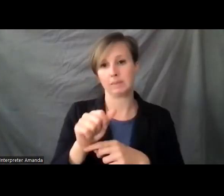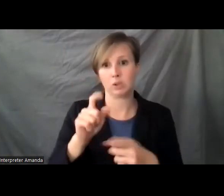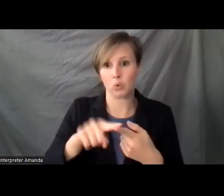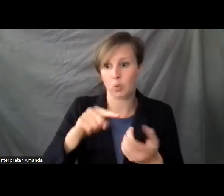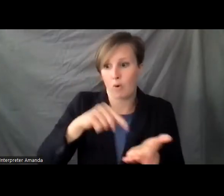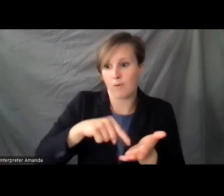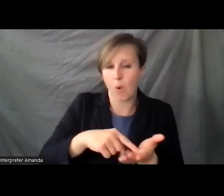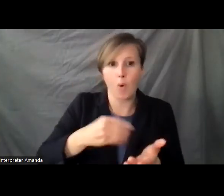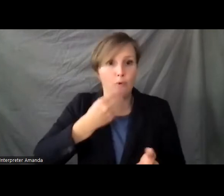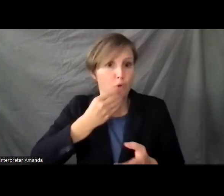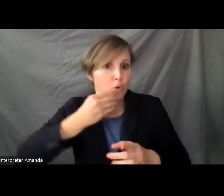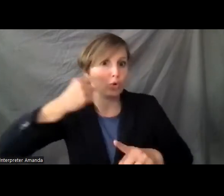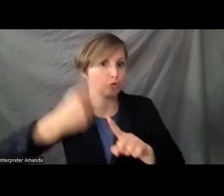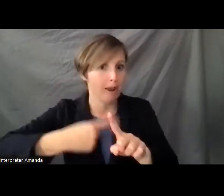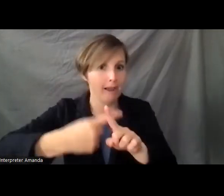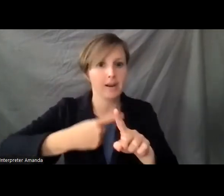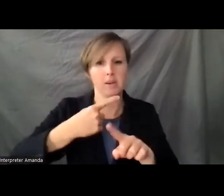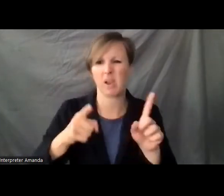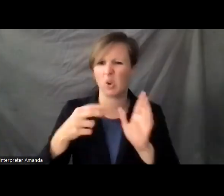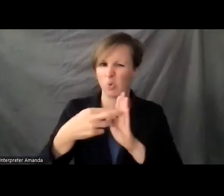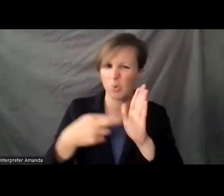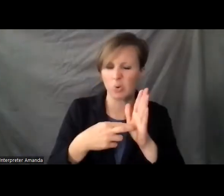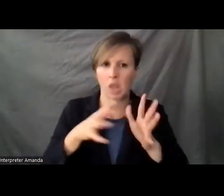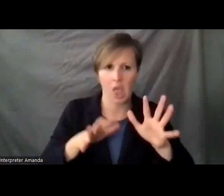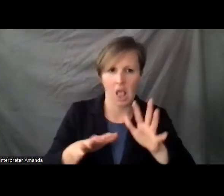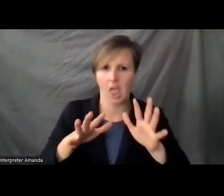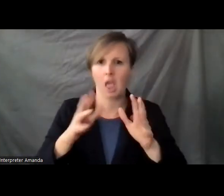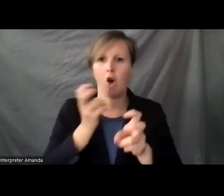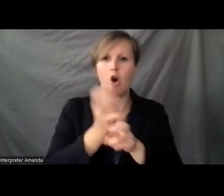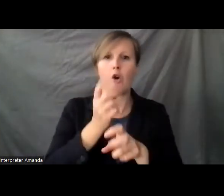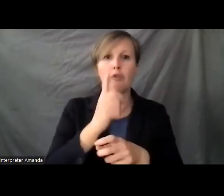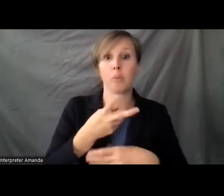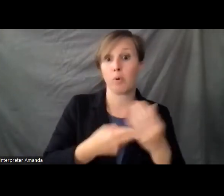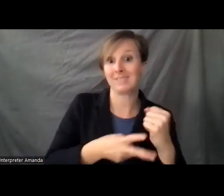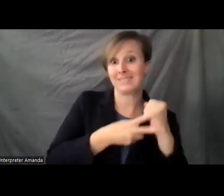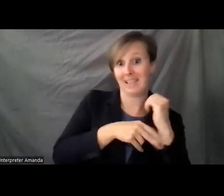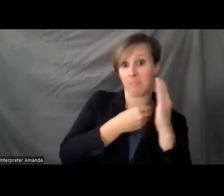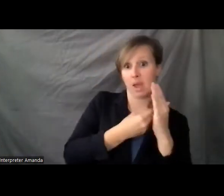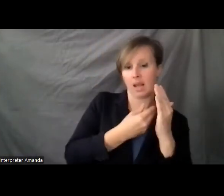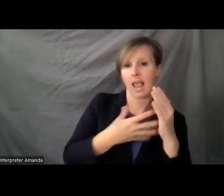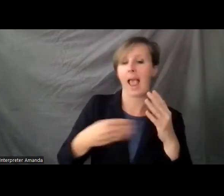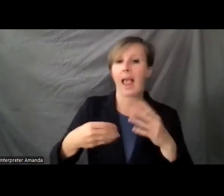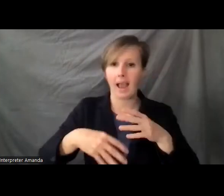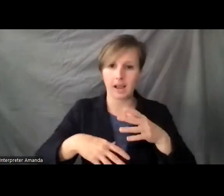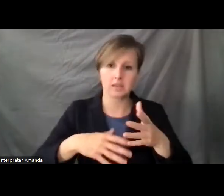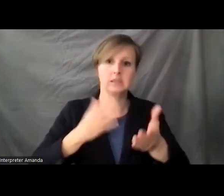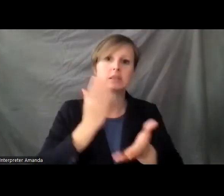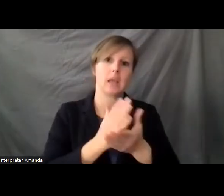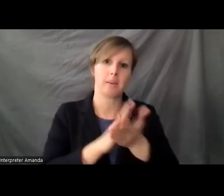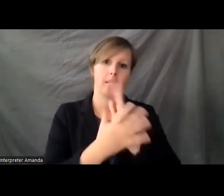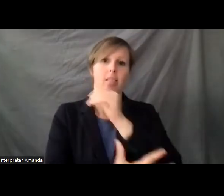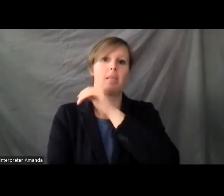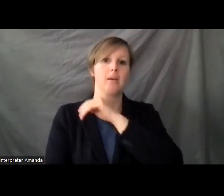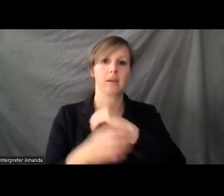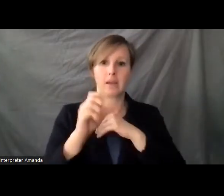food and rent, but it has rules that make it very hard for people to both save money and get out of poverty. SSI has an